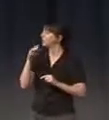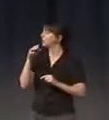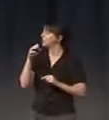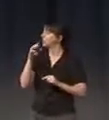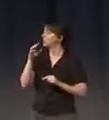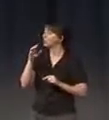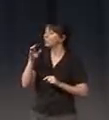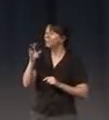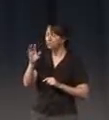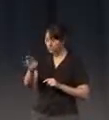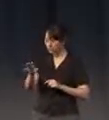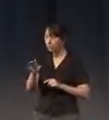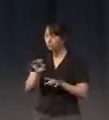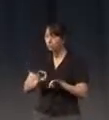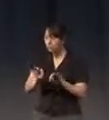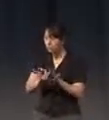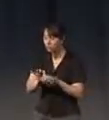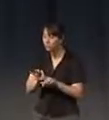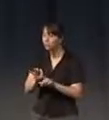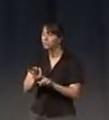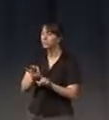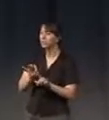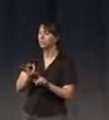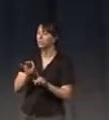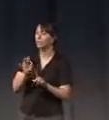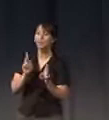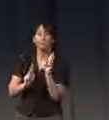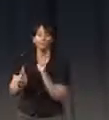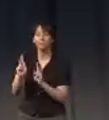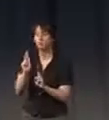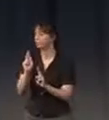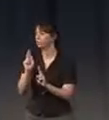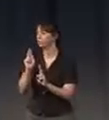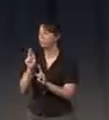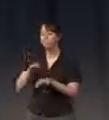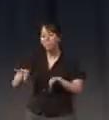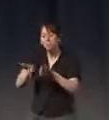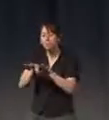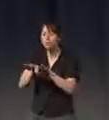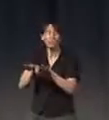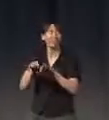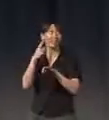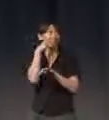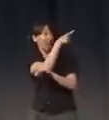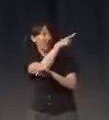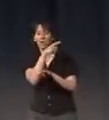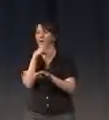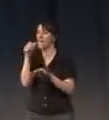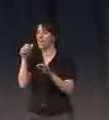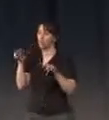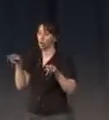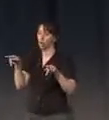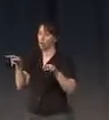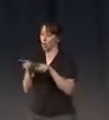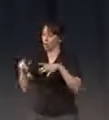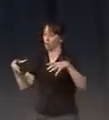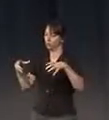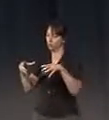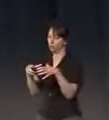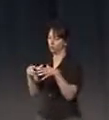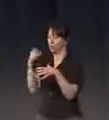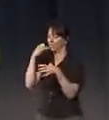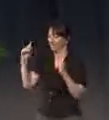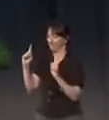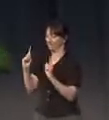important is, like, people should not get too close one to each other. If everybody get too close one to each other,